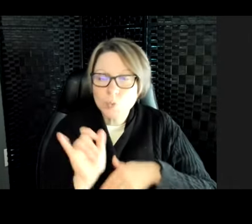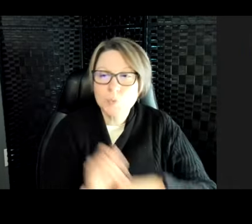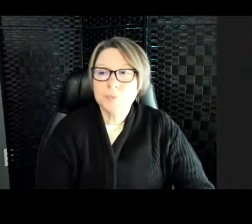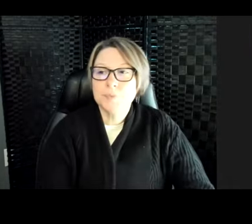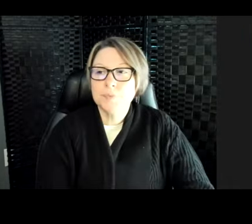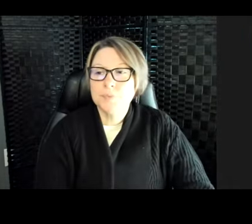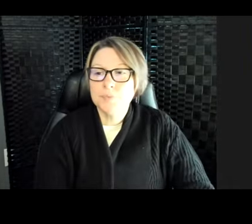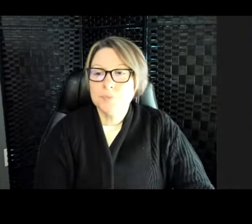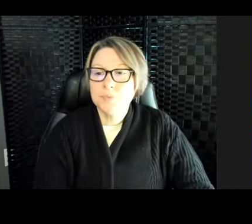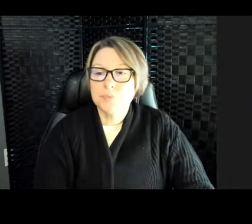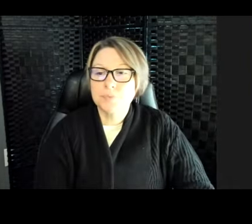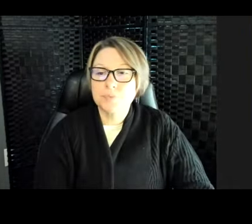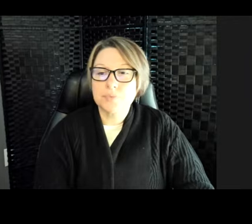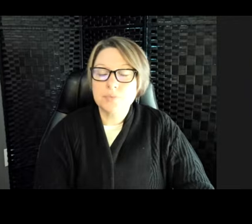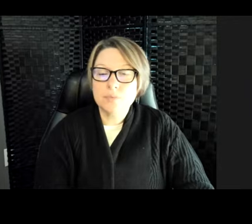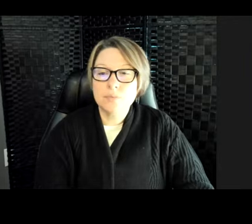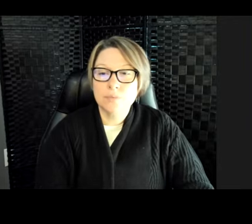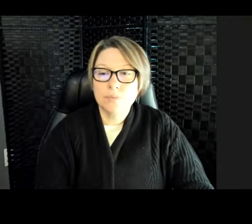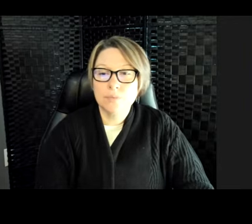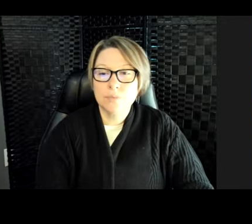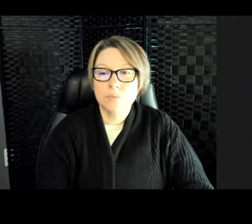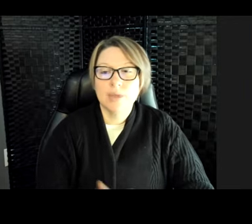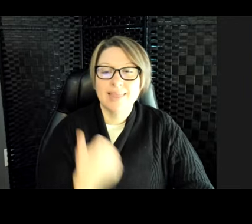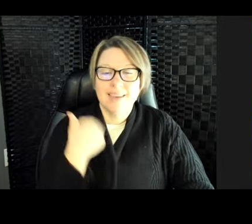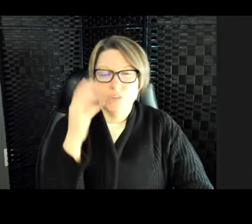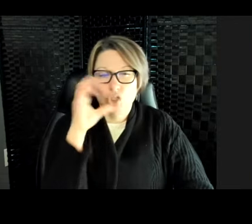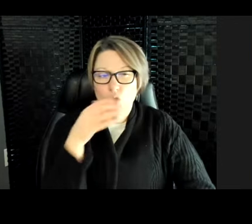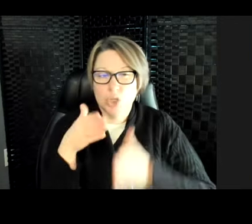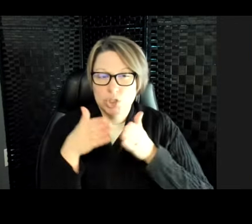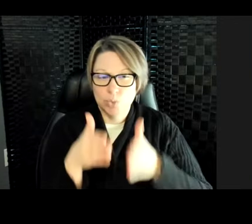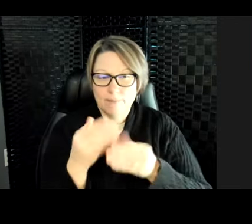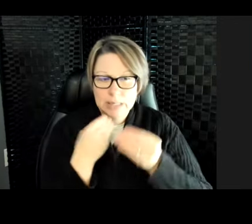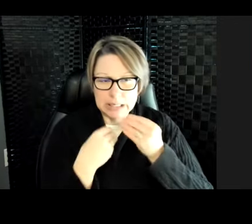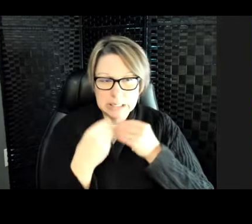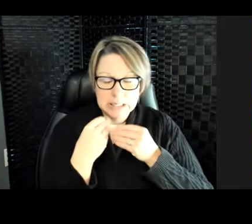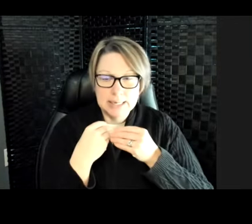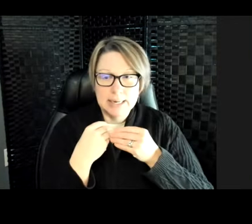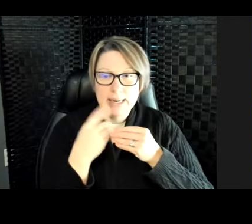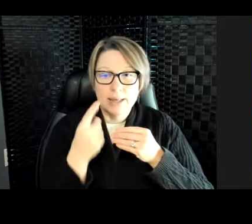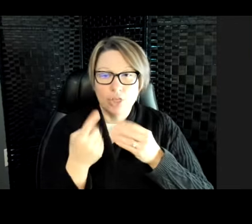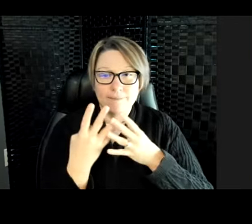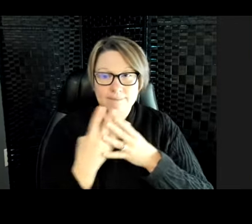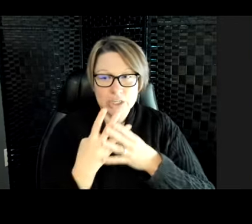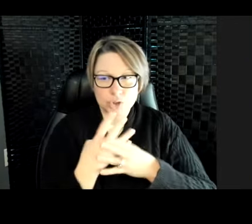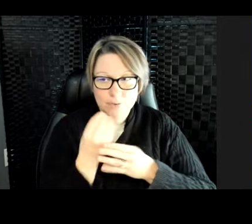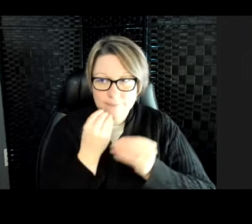So they have a strange way of eating. They are filter feeders. So if you think of like